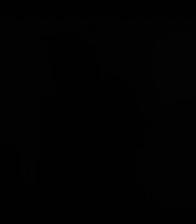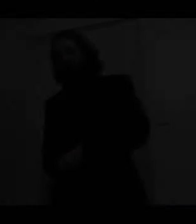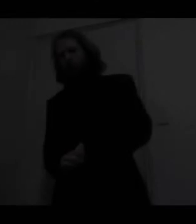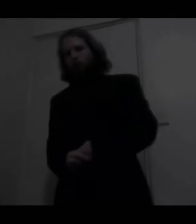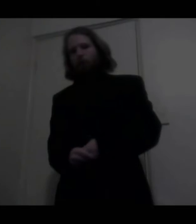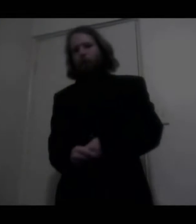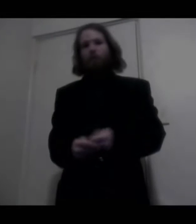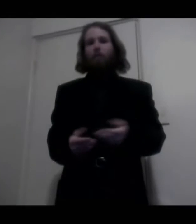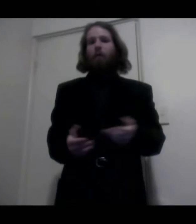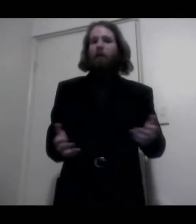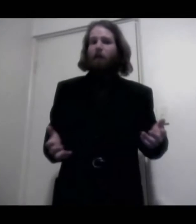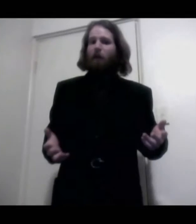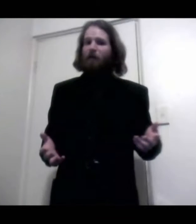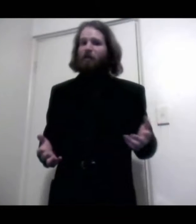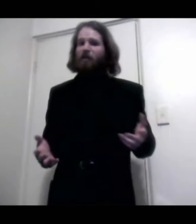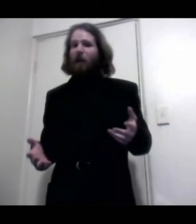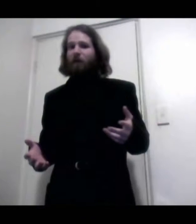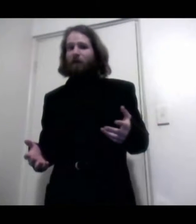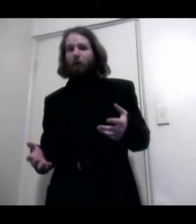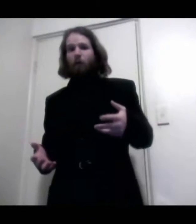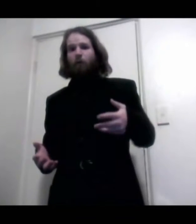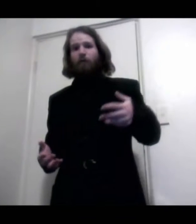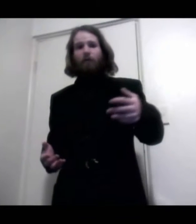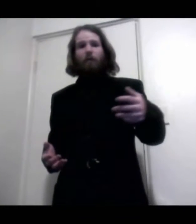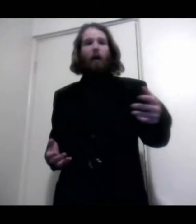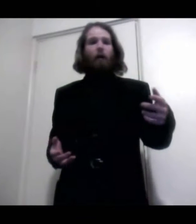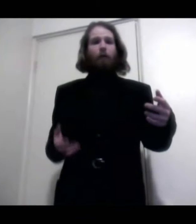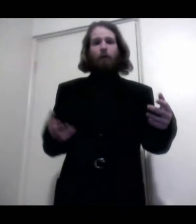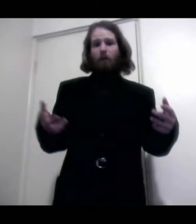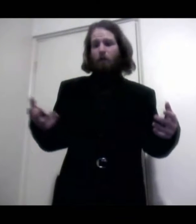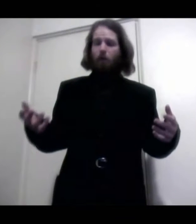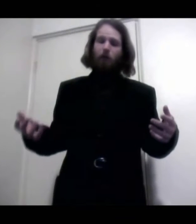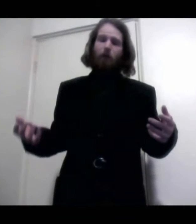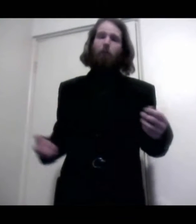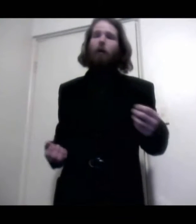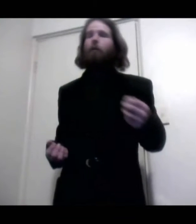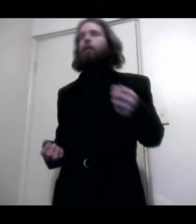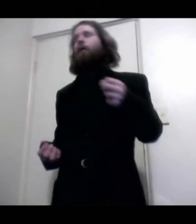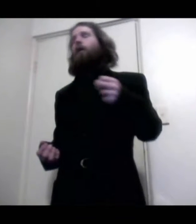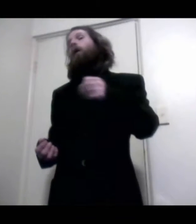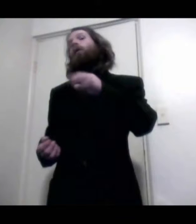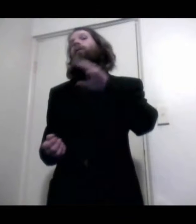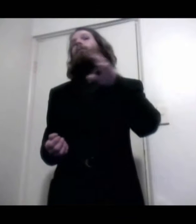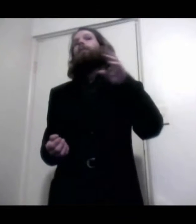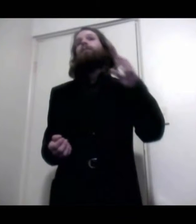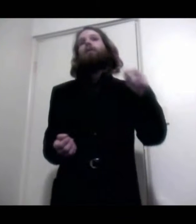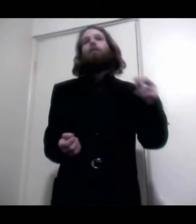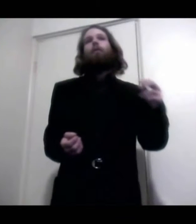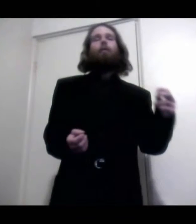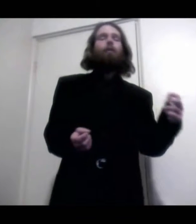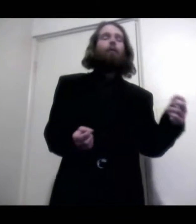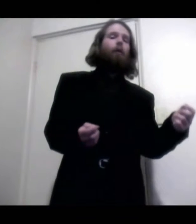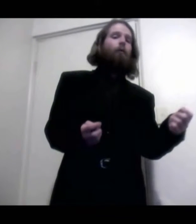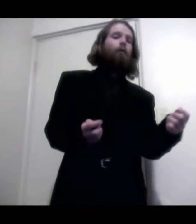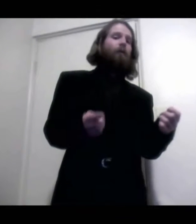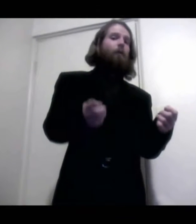T'was brillig, and the slithy toves did gyre and gimble in the wabe, All mimsy were the borough goves, and the